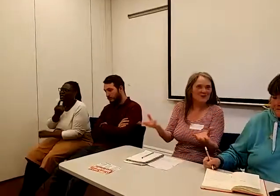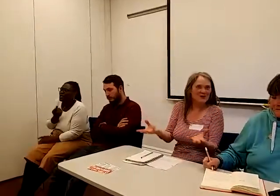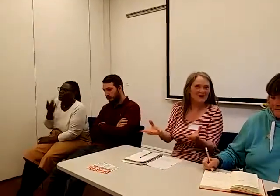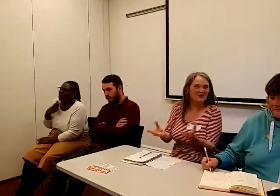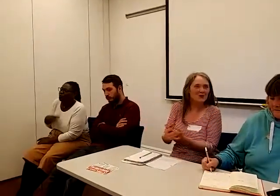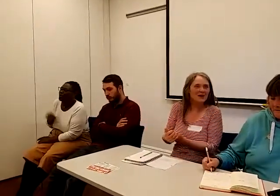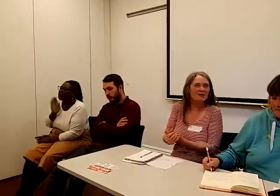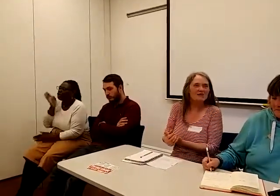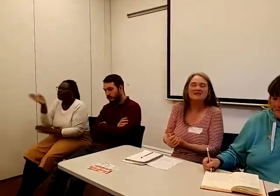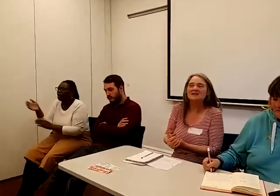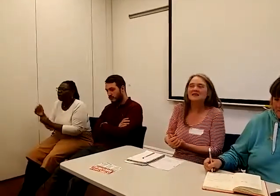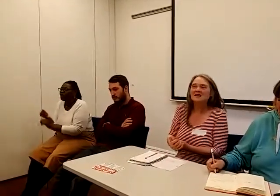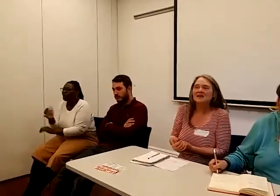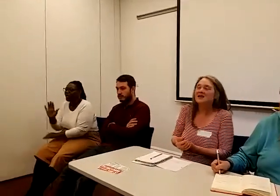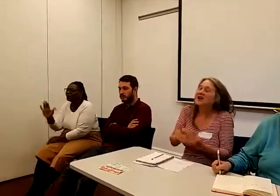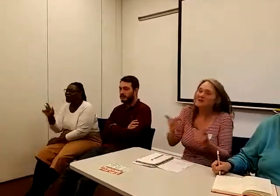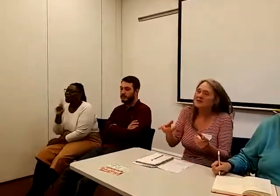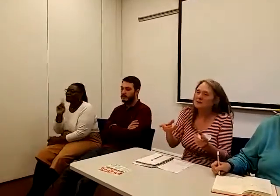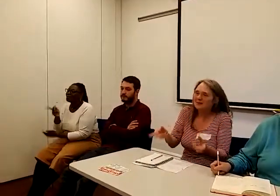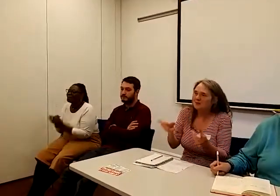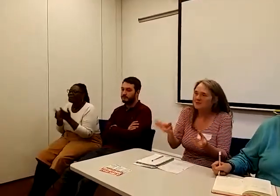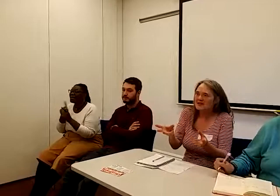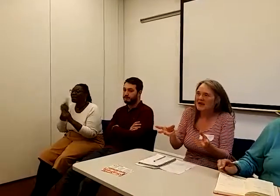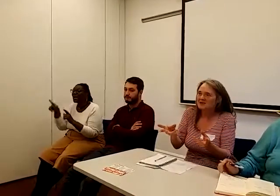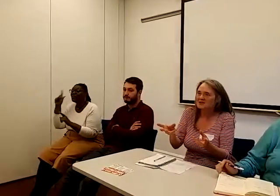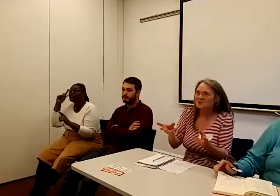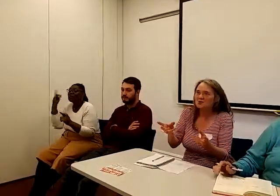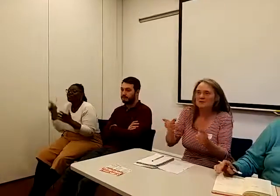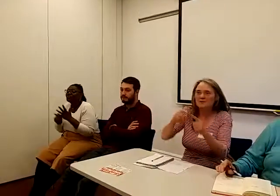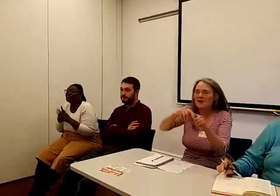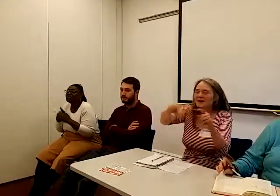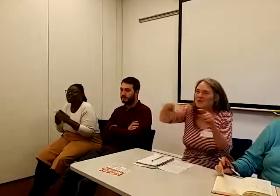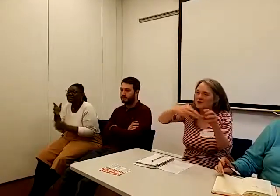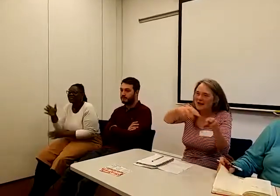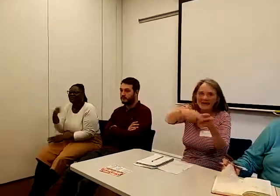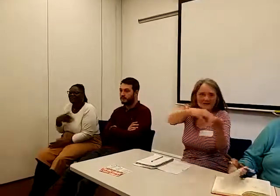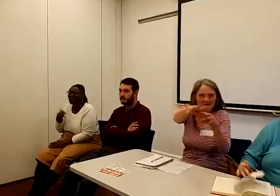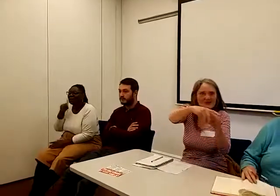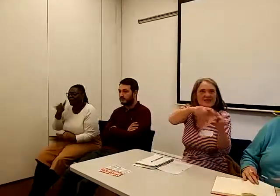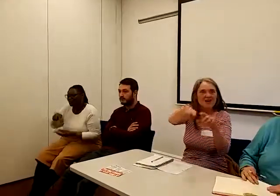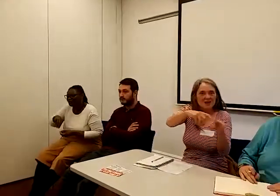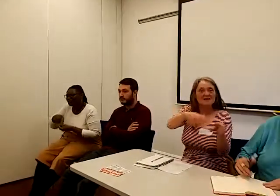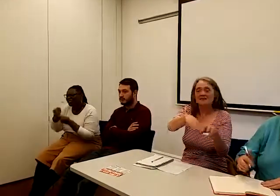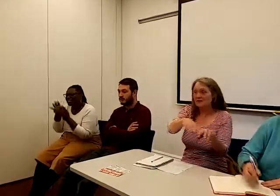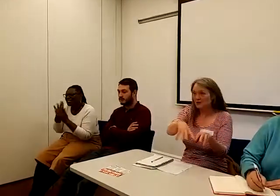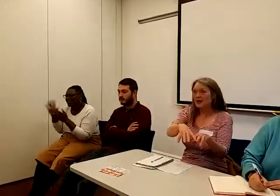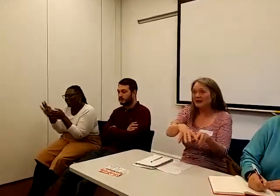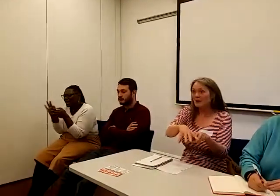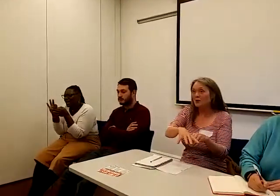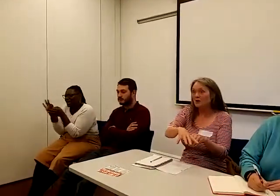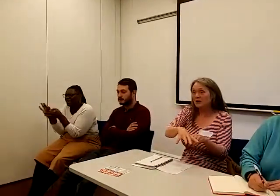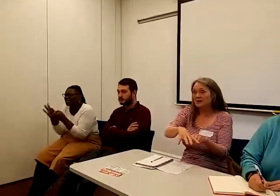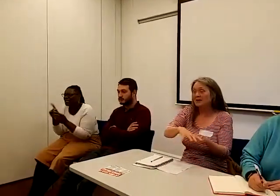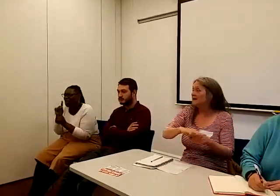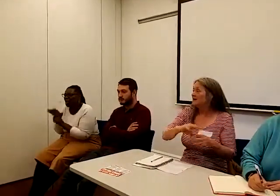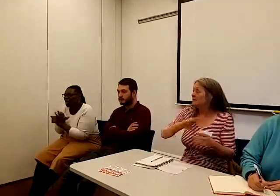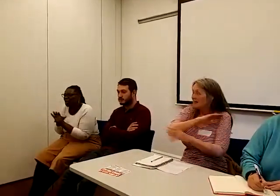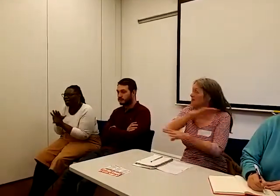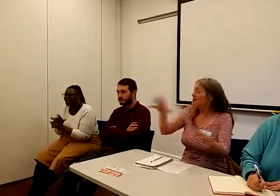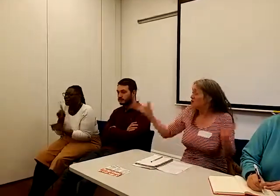all going to do it. But like with the Bedroom Tax, the alliances created locally meant